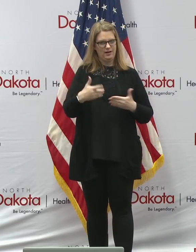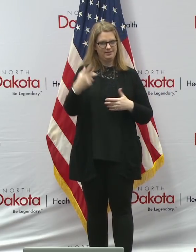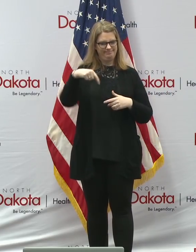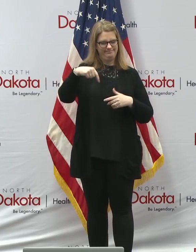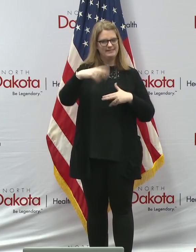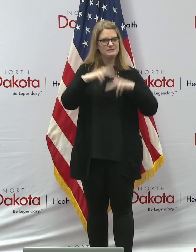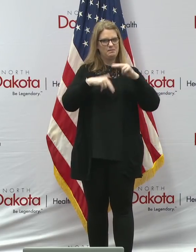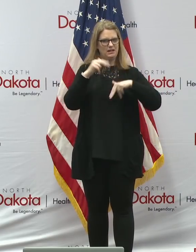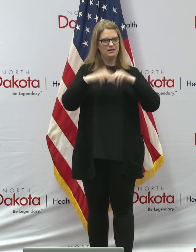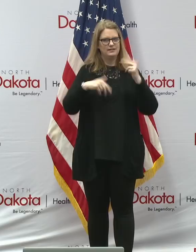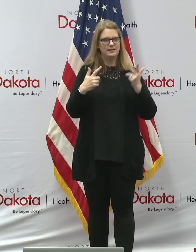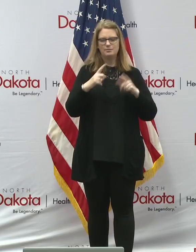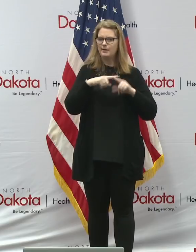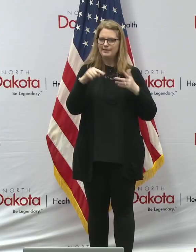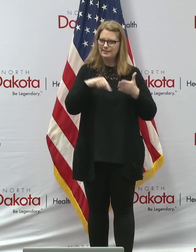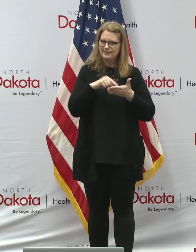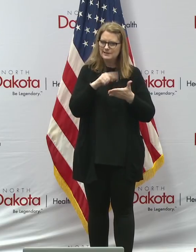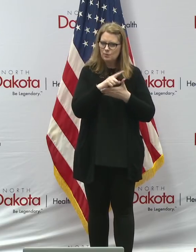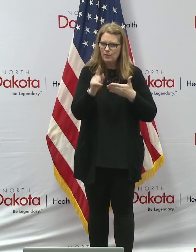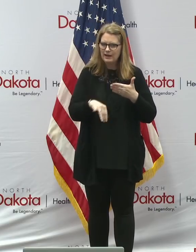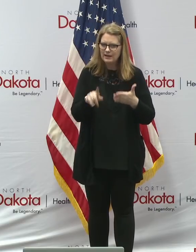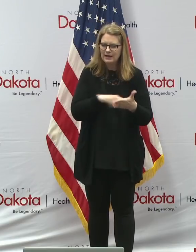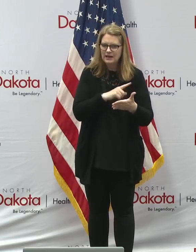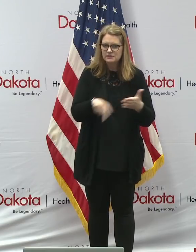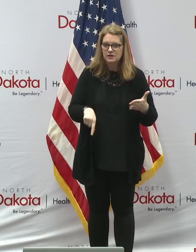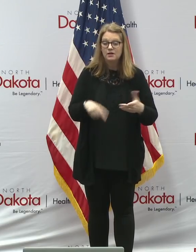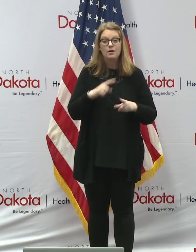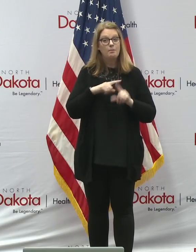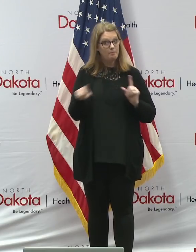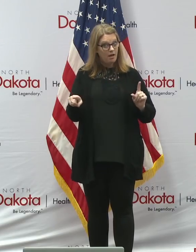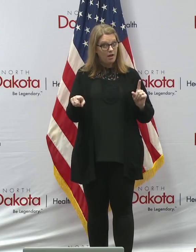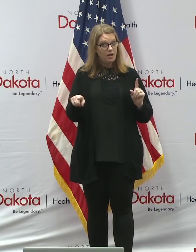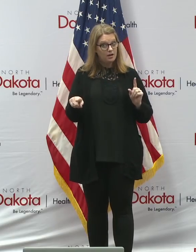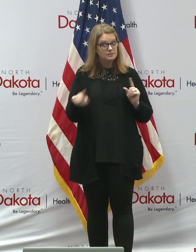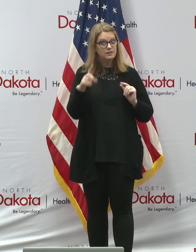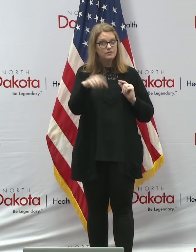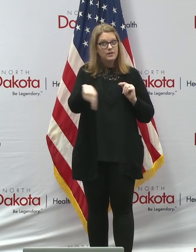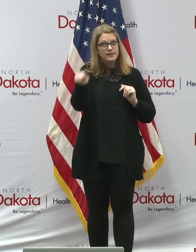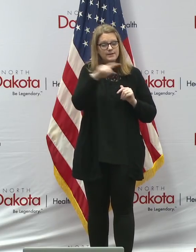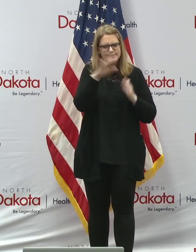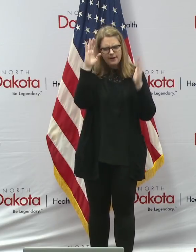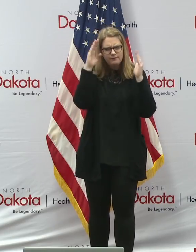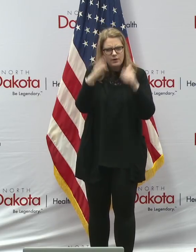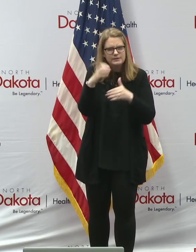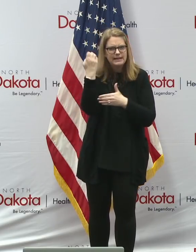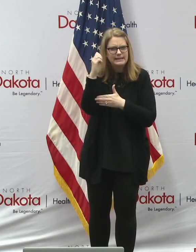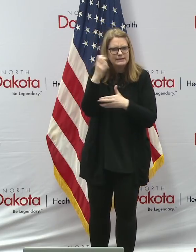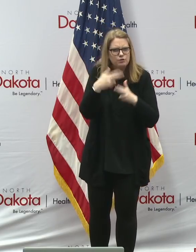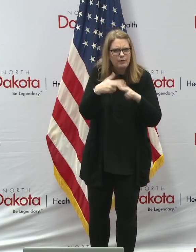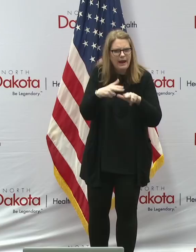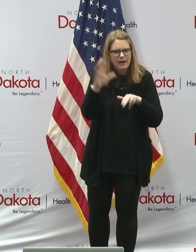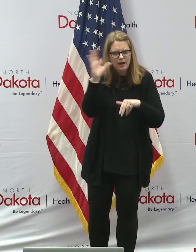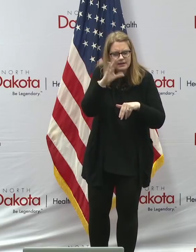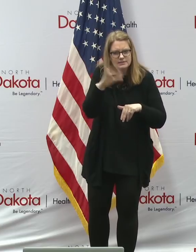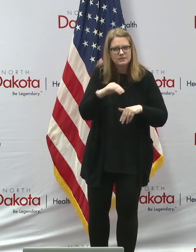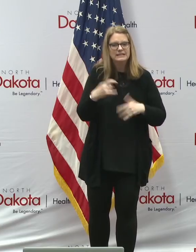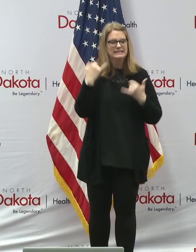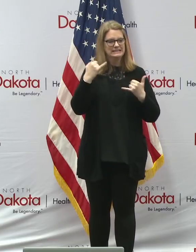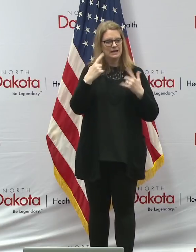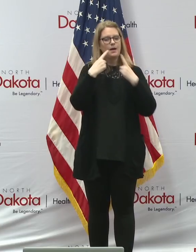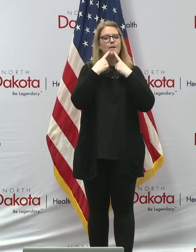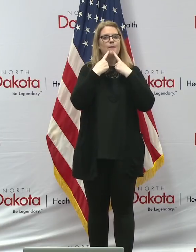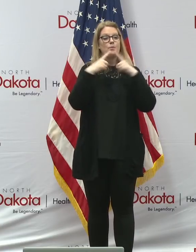But we do have some good news for those people that are focused on Easter egg hunts because today I did sign a